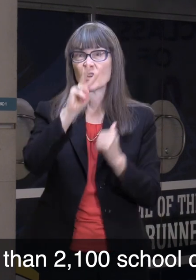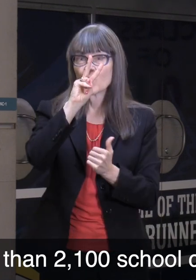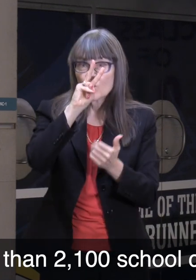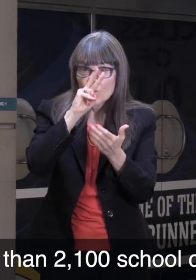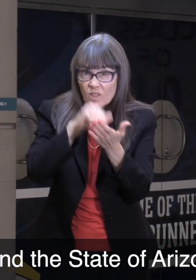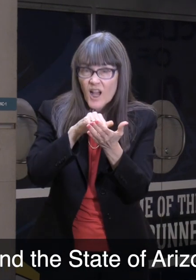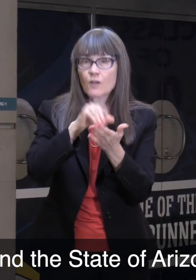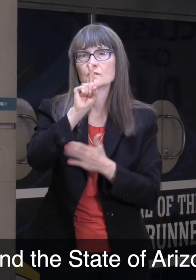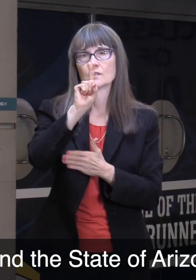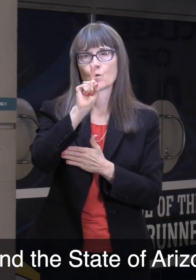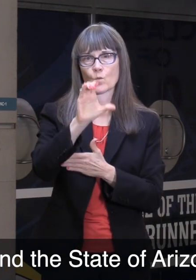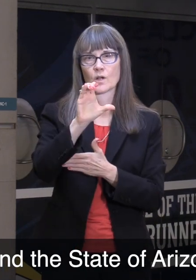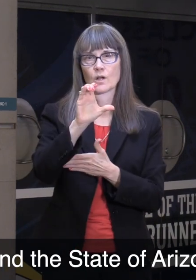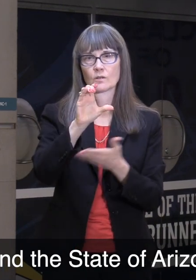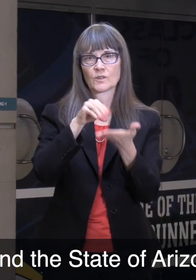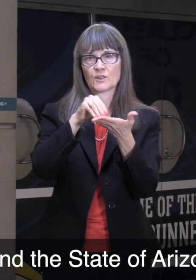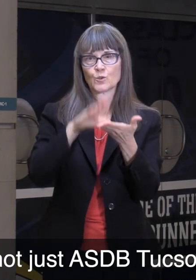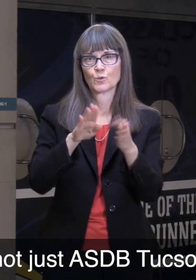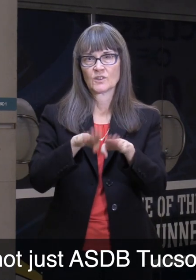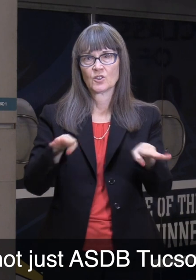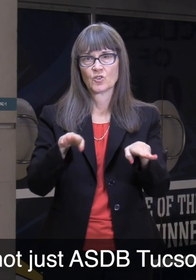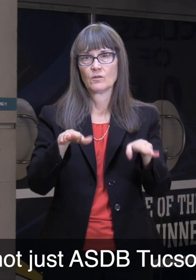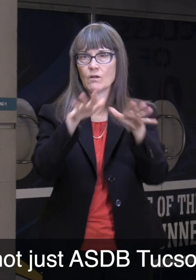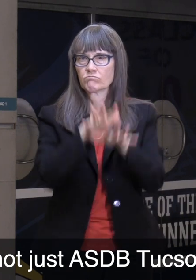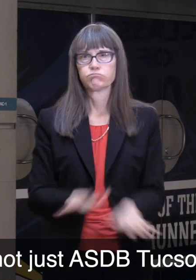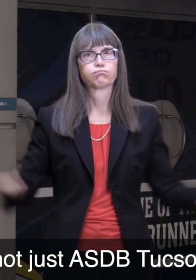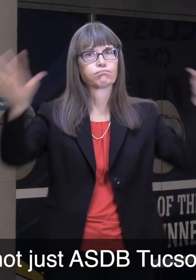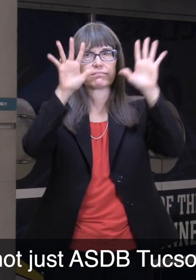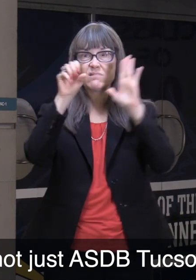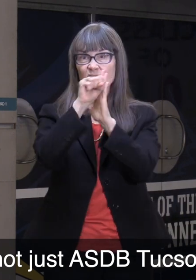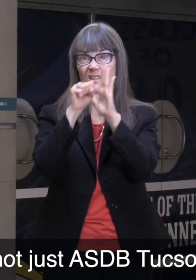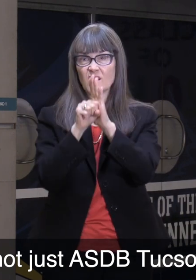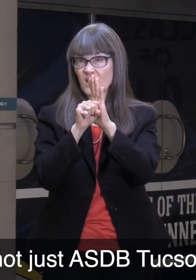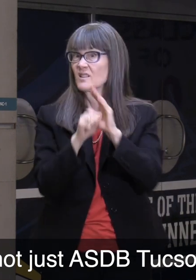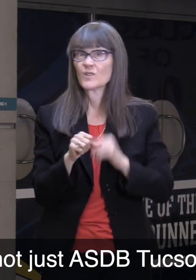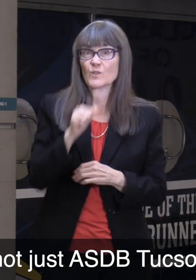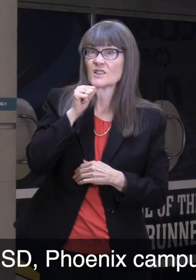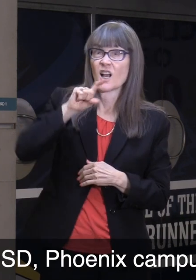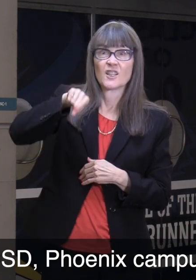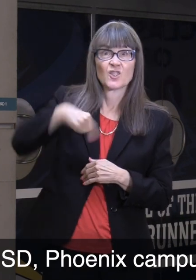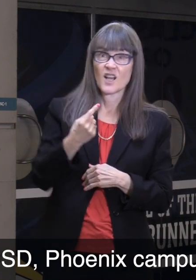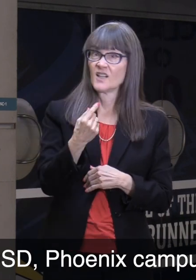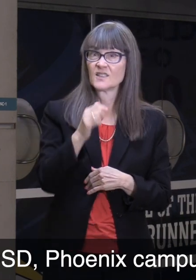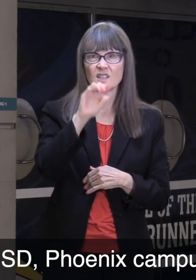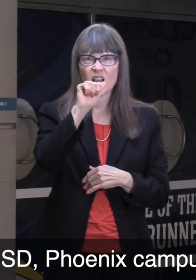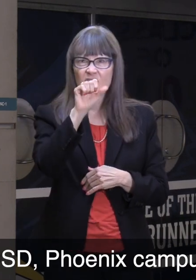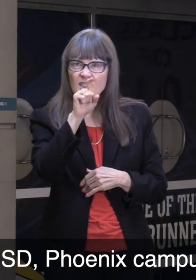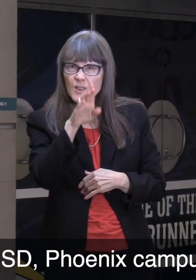around the state of Arizona. So this is not just ASDB Tucson campus, PDSD Phoenix campus.